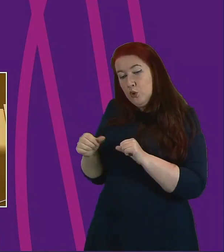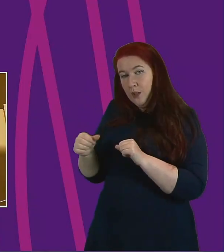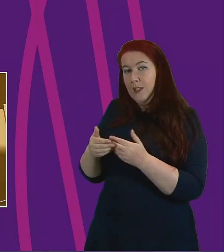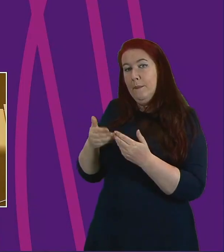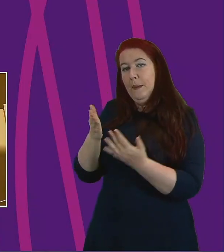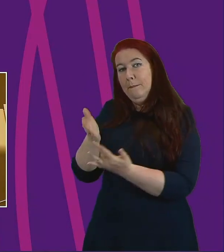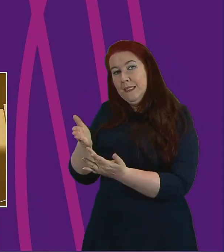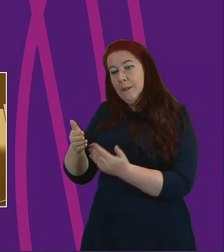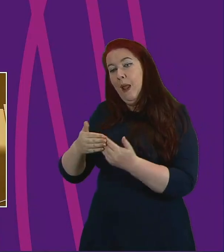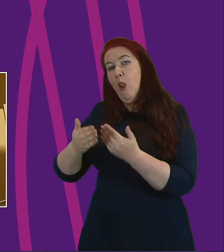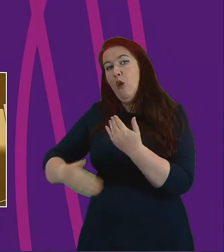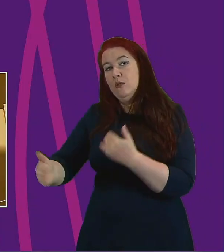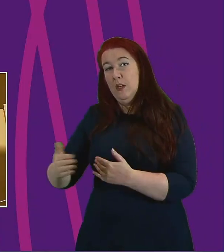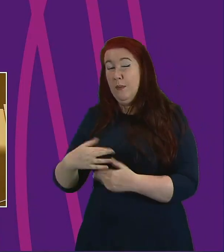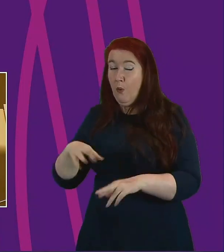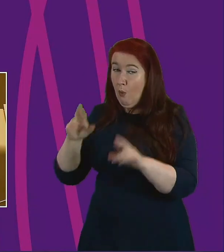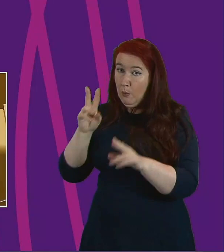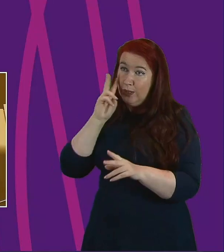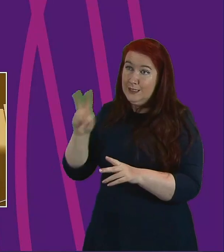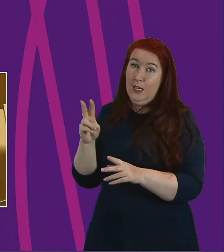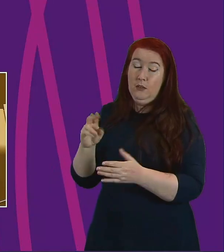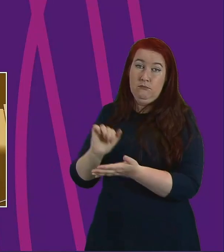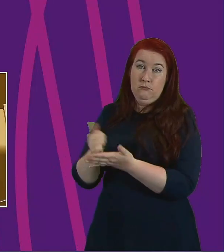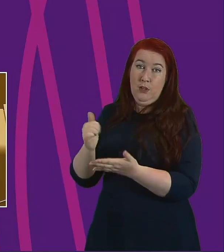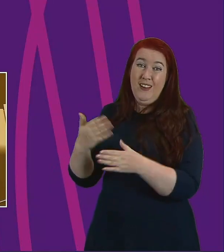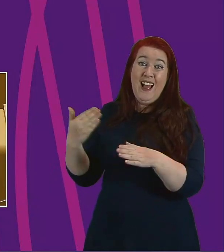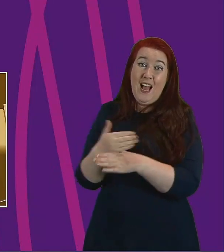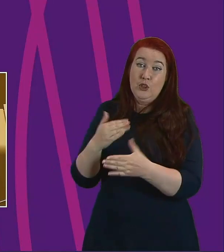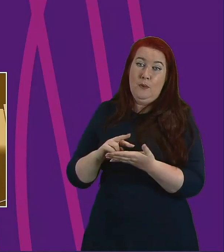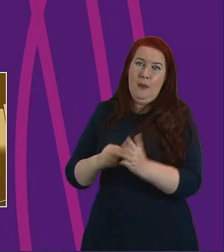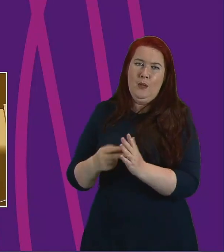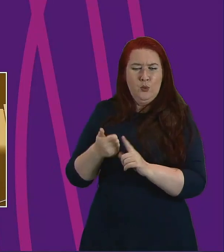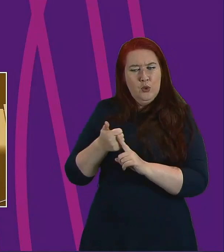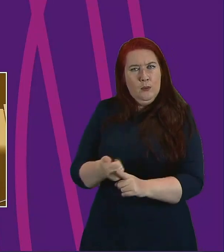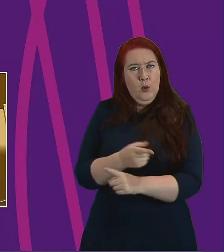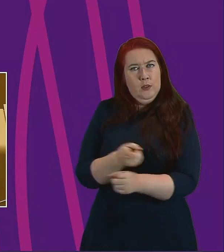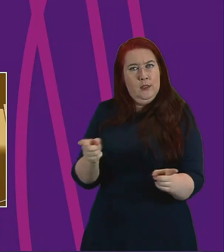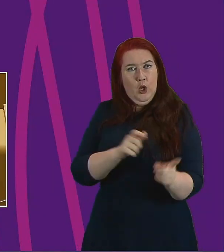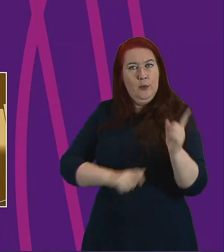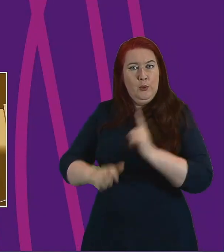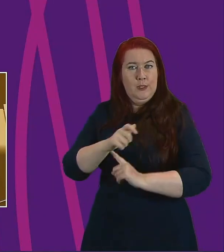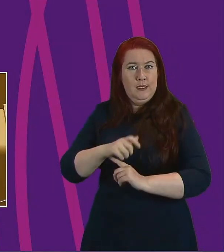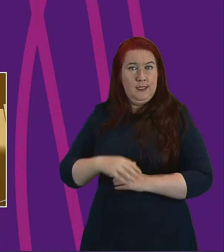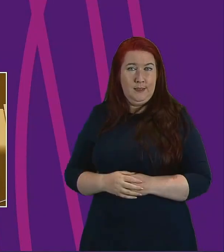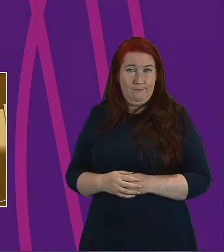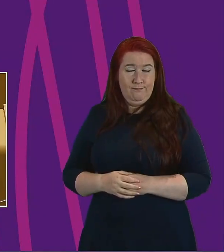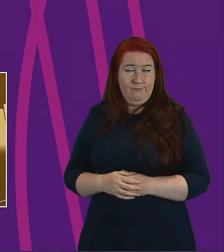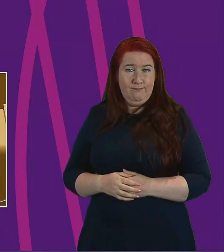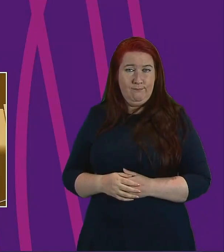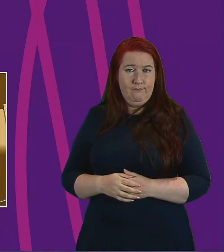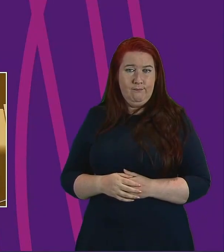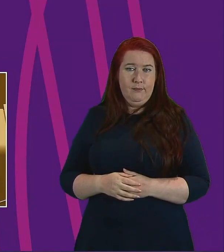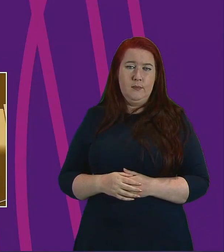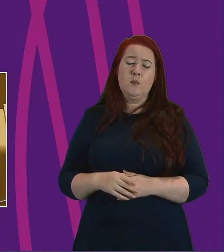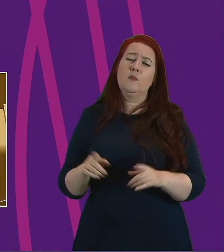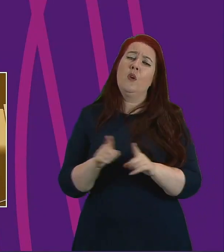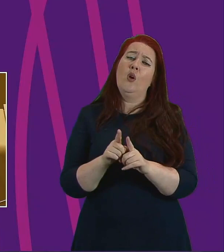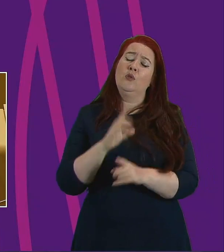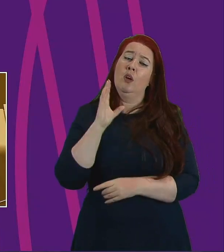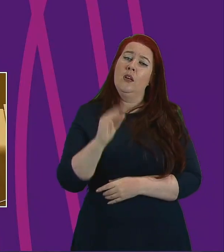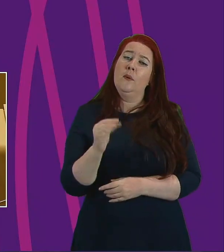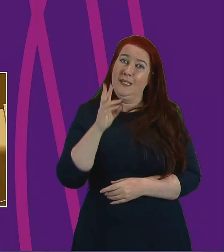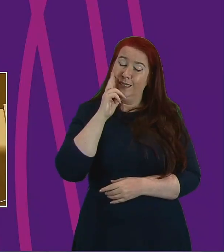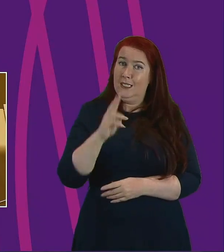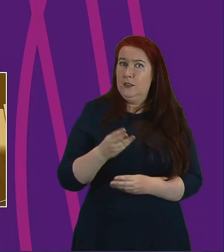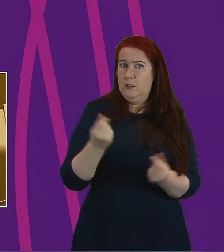publication of an appropriate action plan to support our communities out of the current crisis. I'd also just like to say a little about the positive action